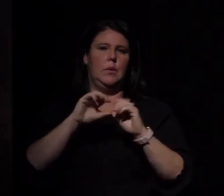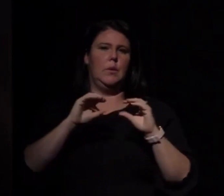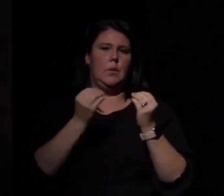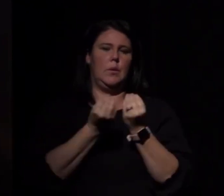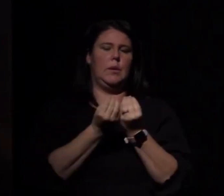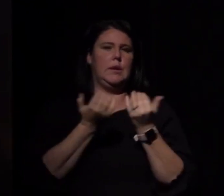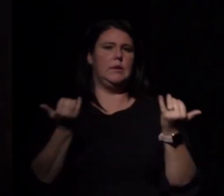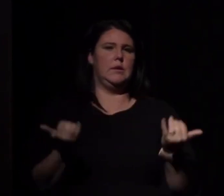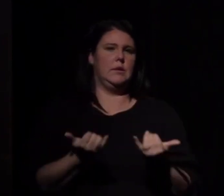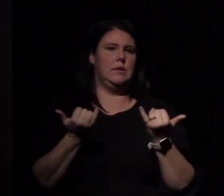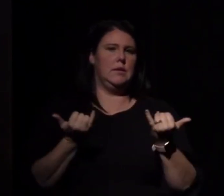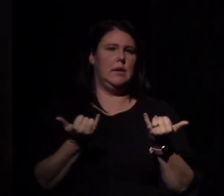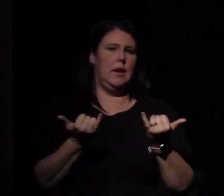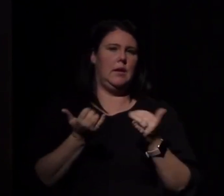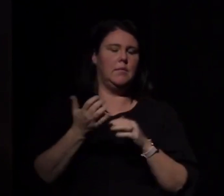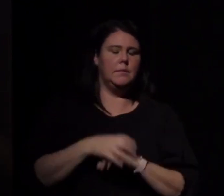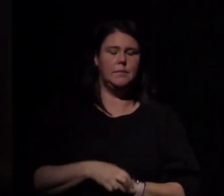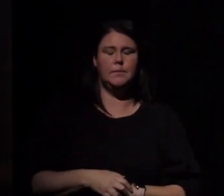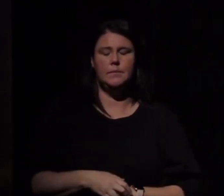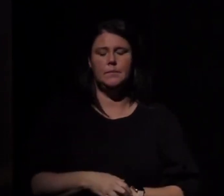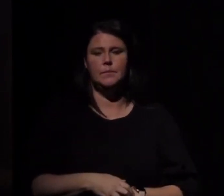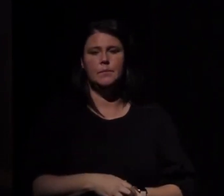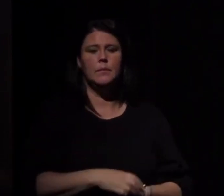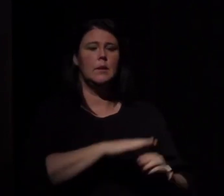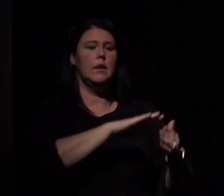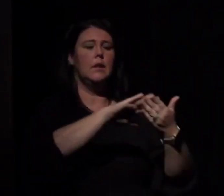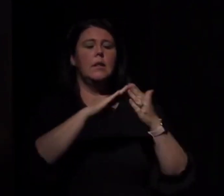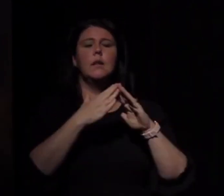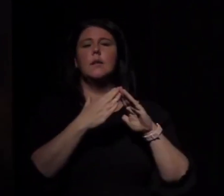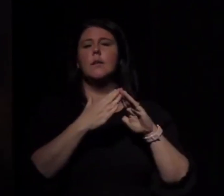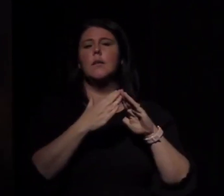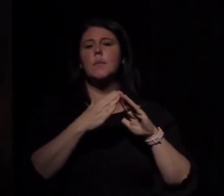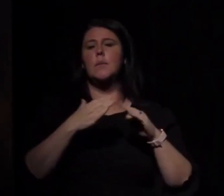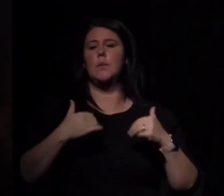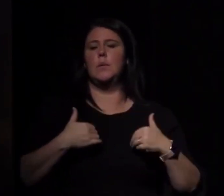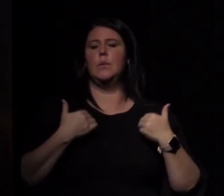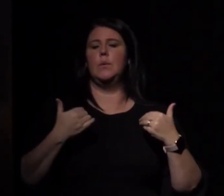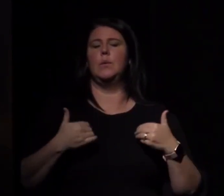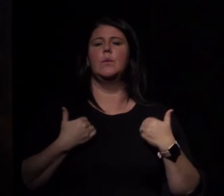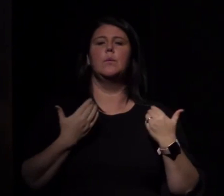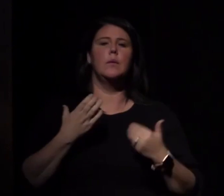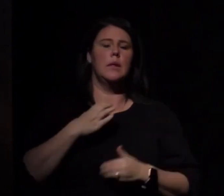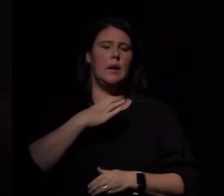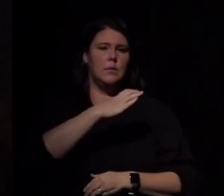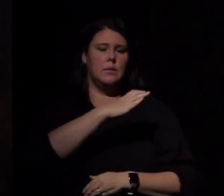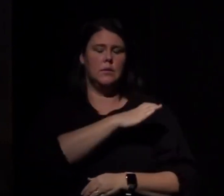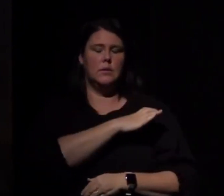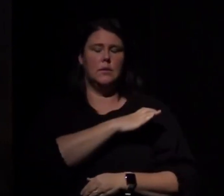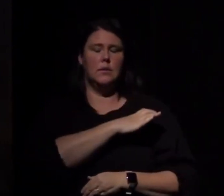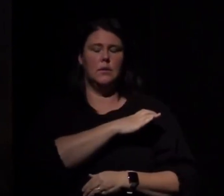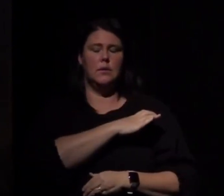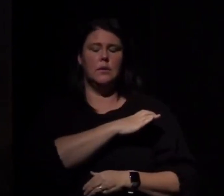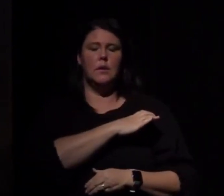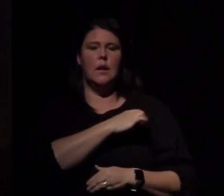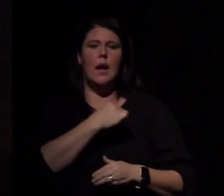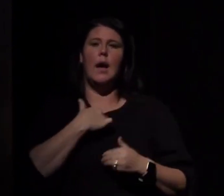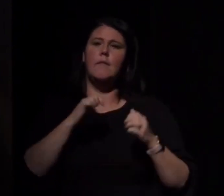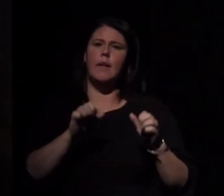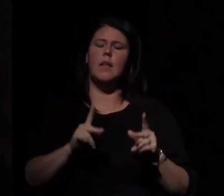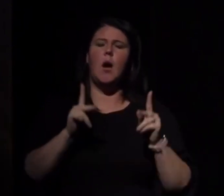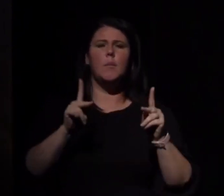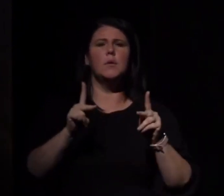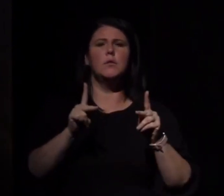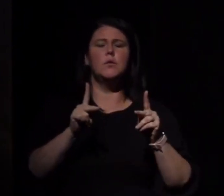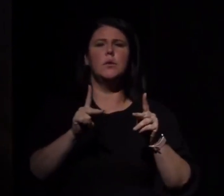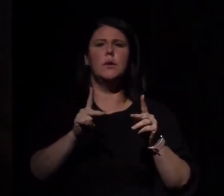here today, the Community Youth Council has given me the opportunity to project my voice upon a platform